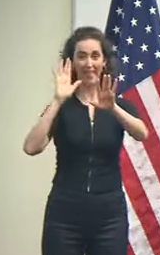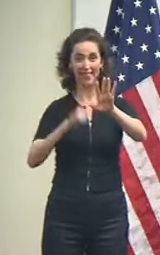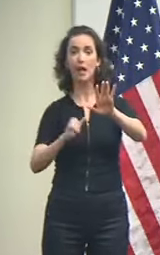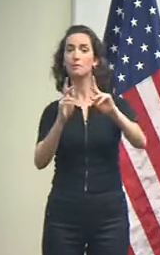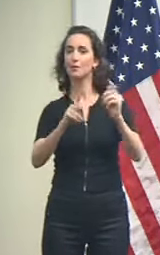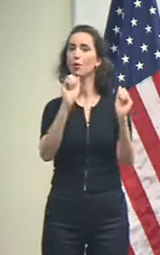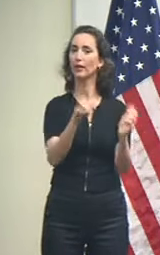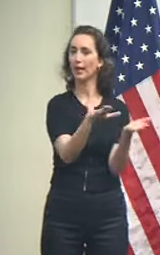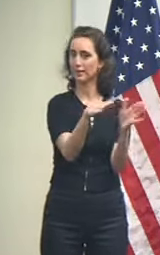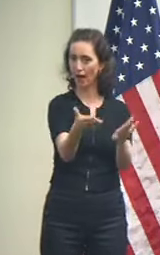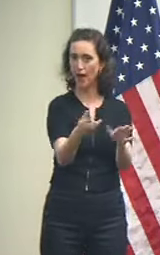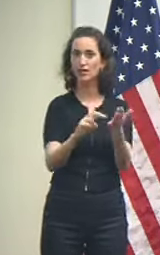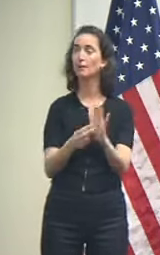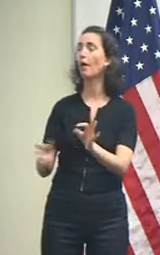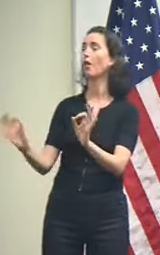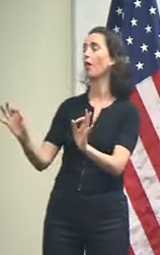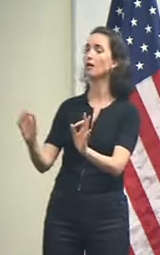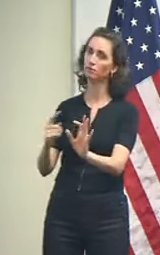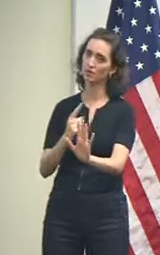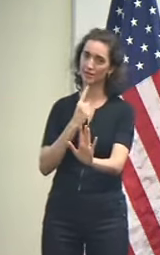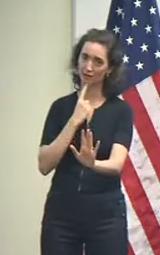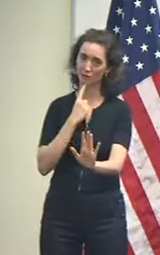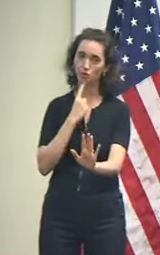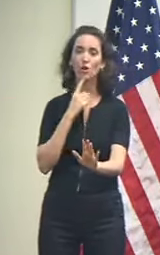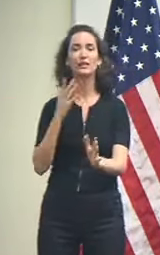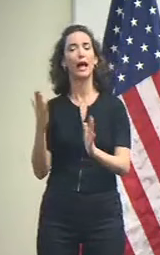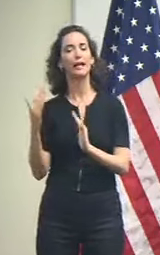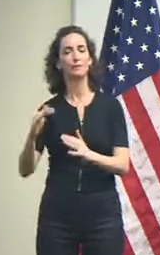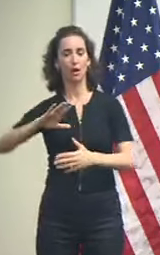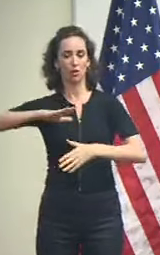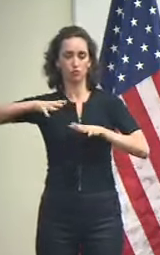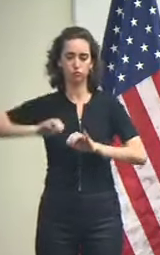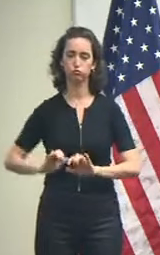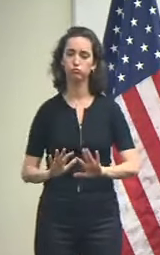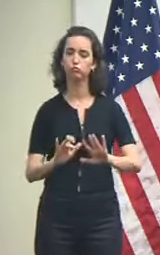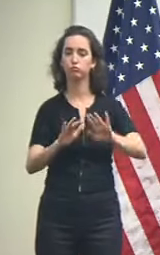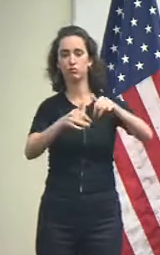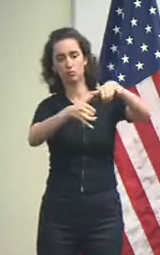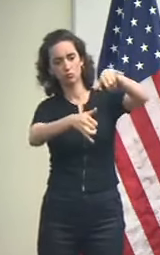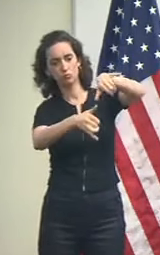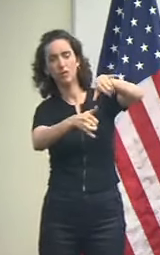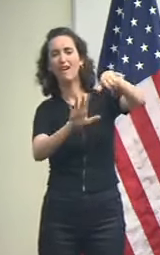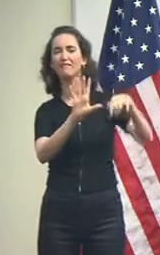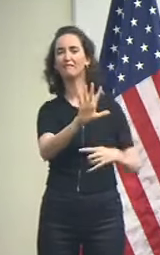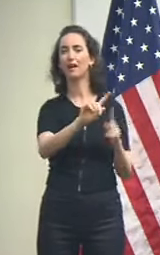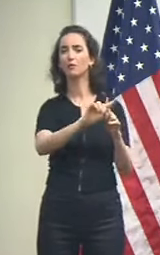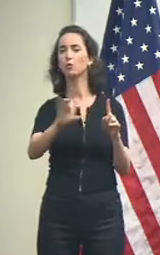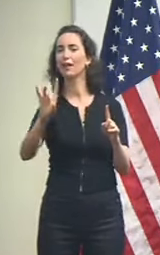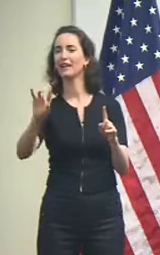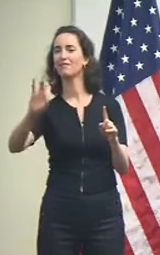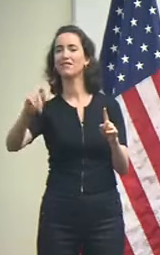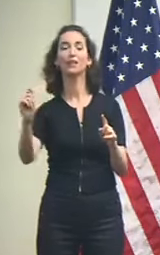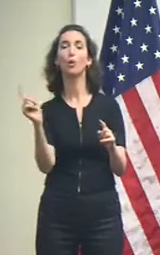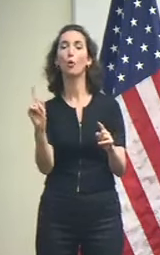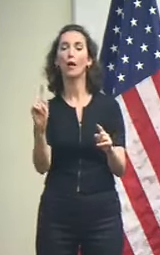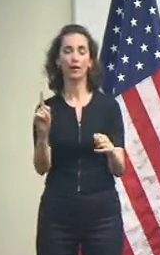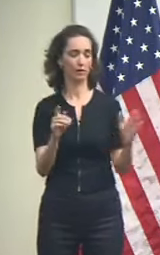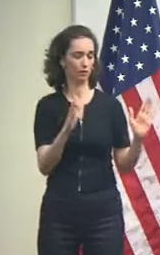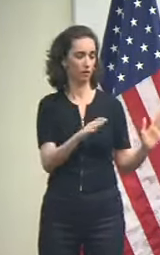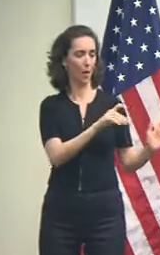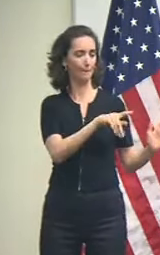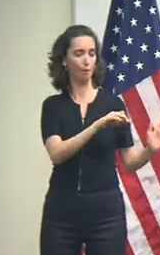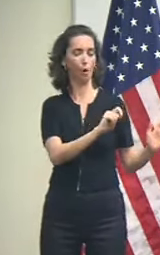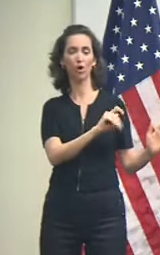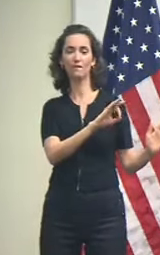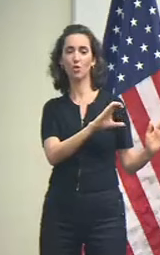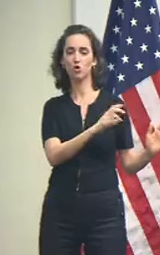Right now, that storm surge is expected to be 5 to 8 feet from Port Fouchon to the Mississippi River, 4 to